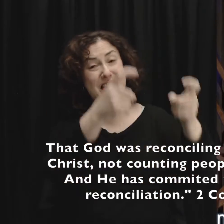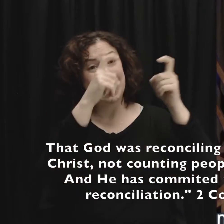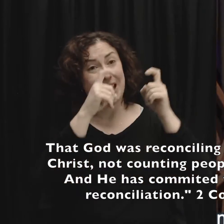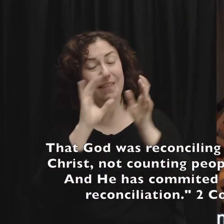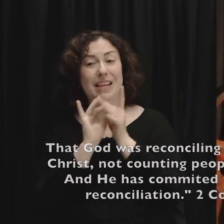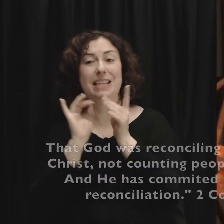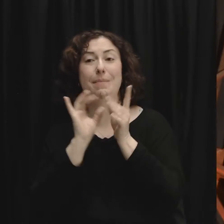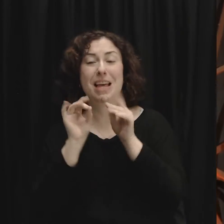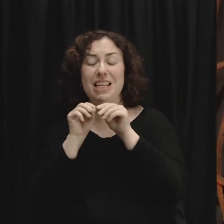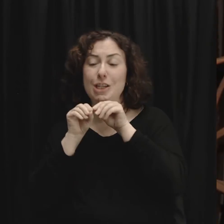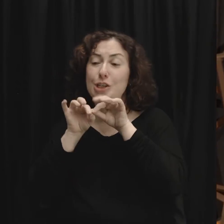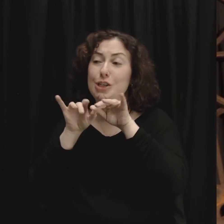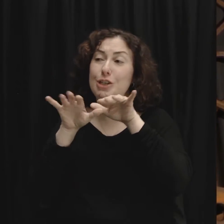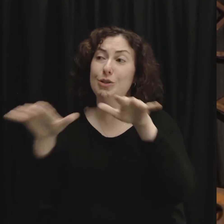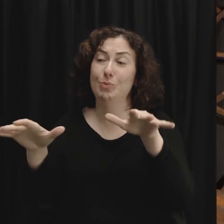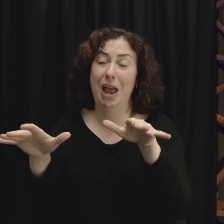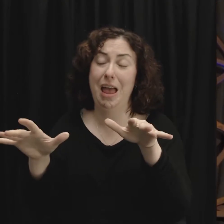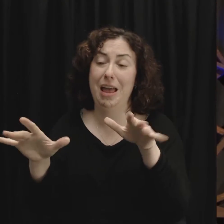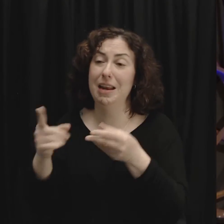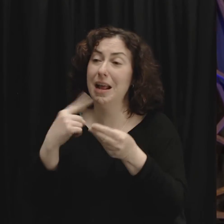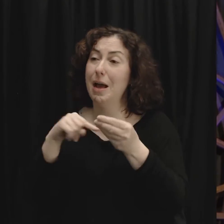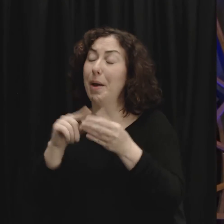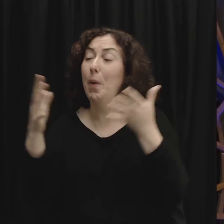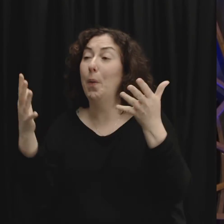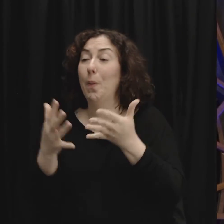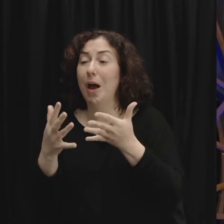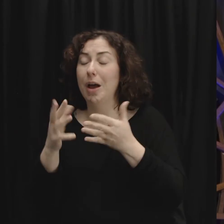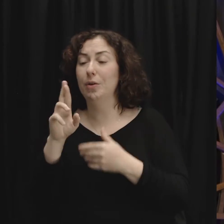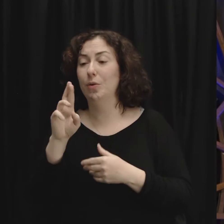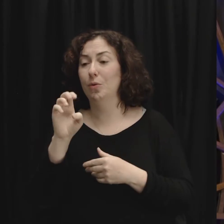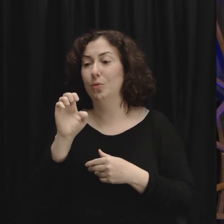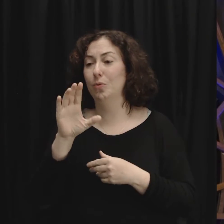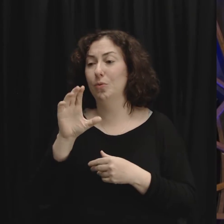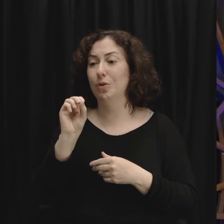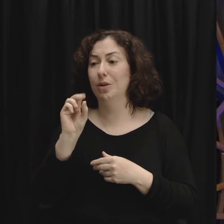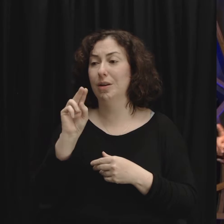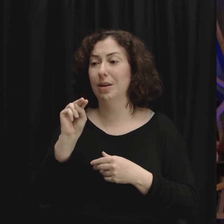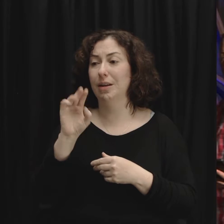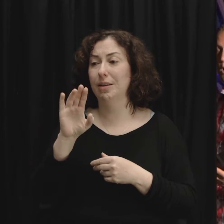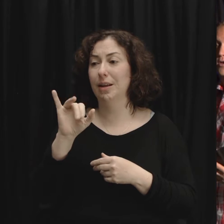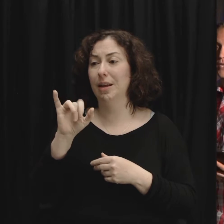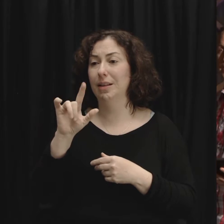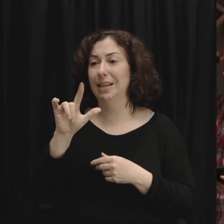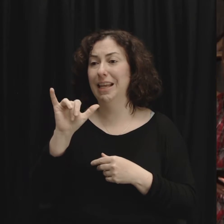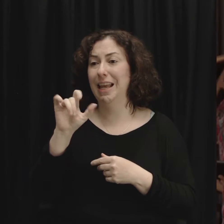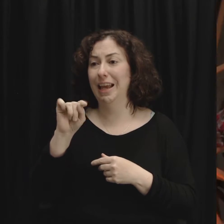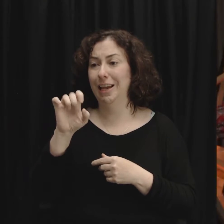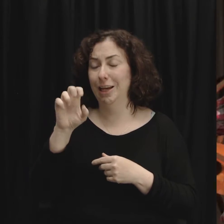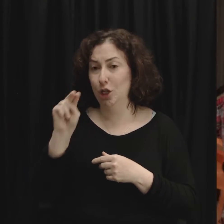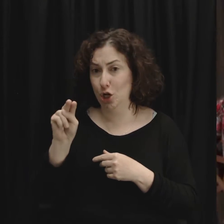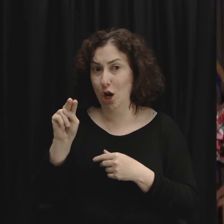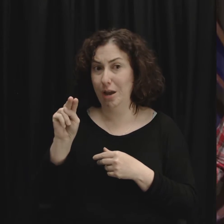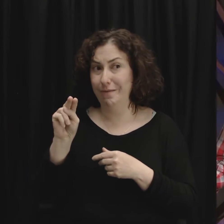man there's some good stuff going on in this text and I want to show it to you first of all notice where Paul says that this is from God